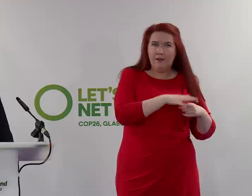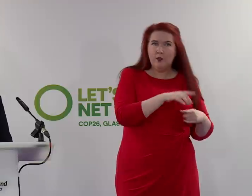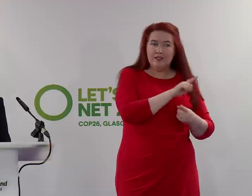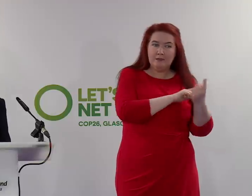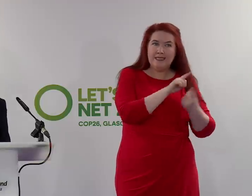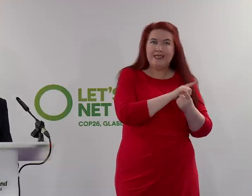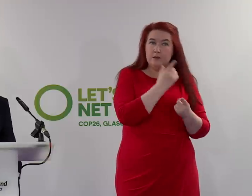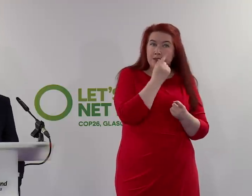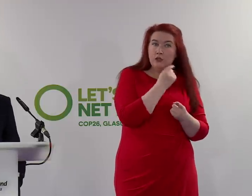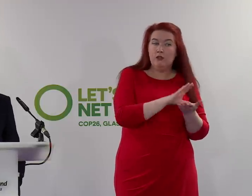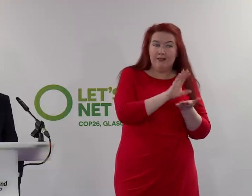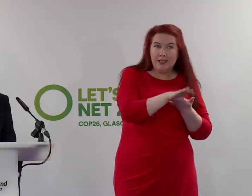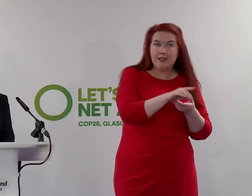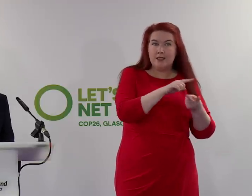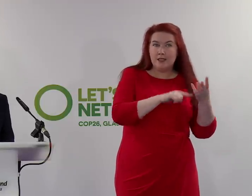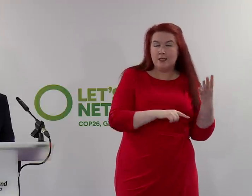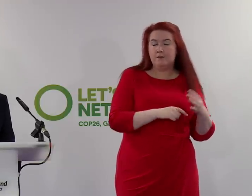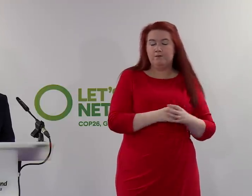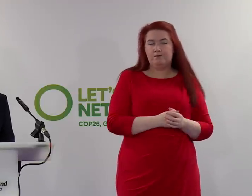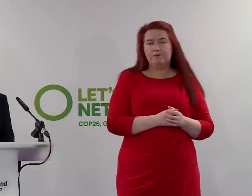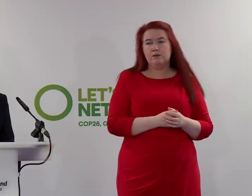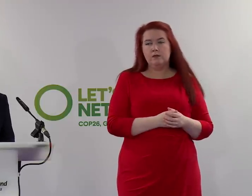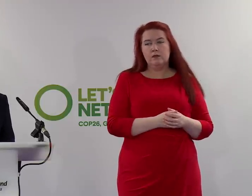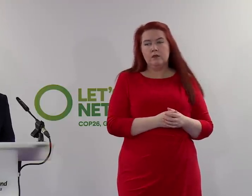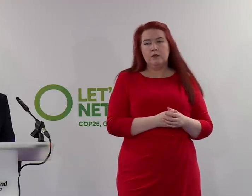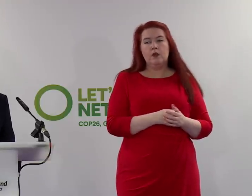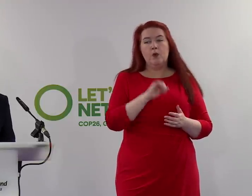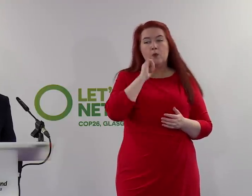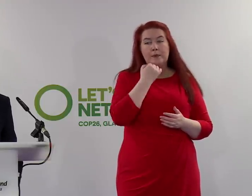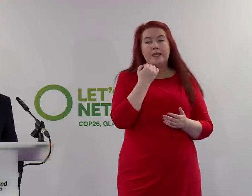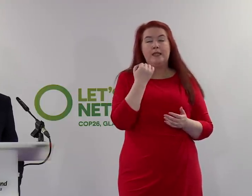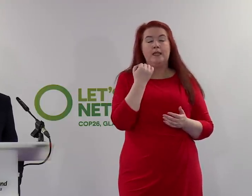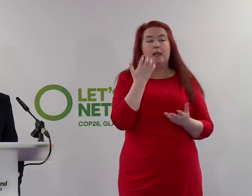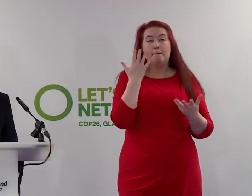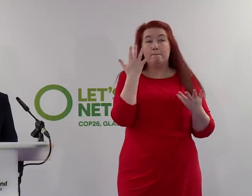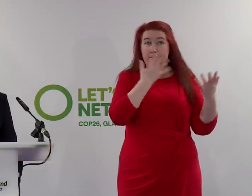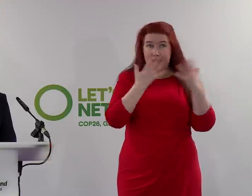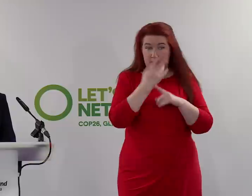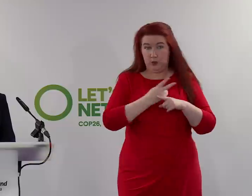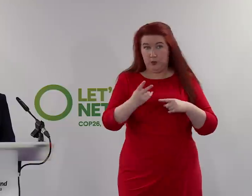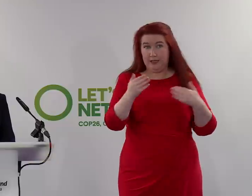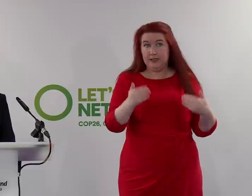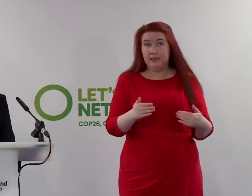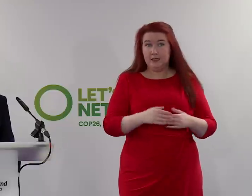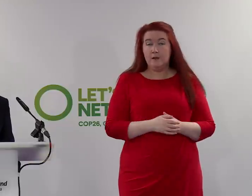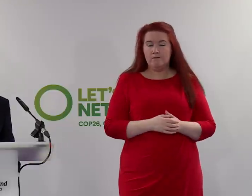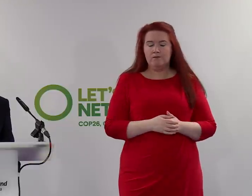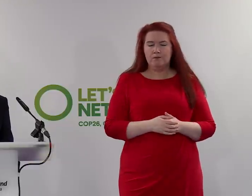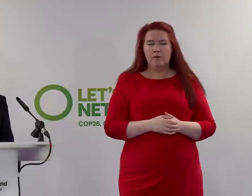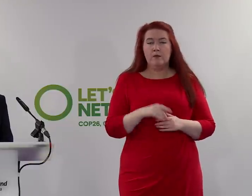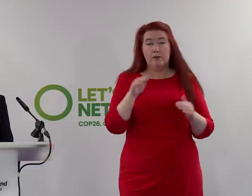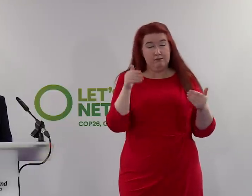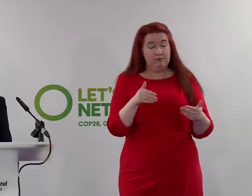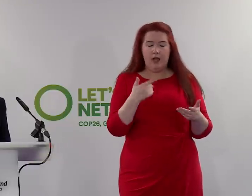with potential investors, with a whole range of different people. It's going to be a busy couple of weeks and one where I am determined